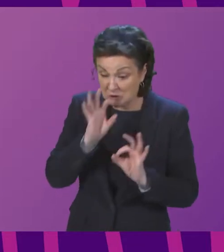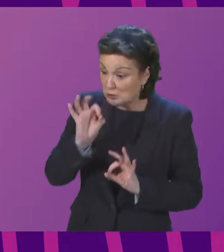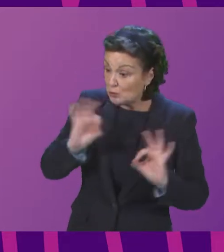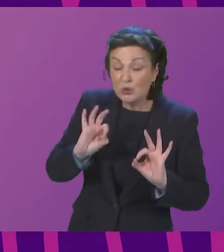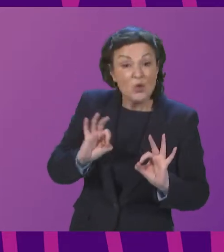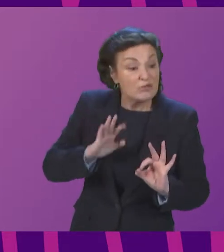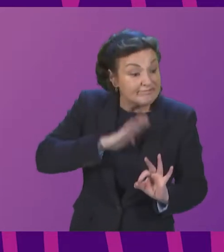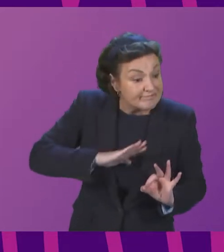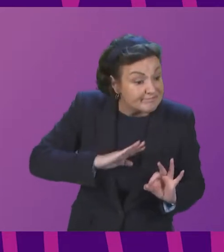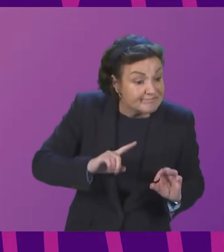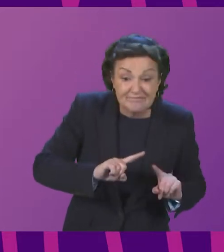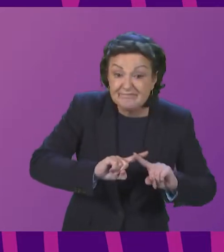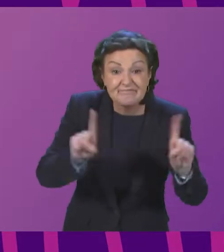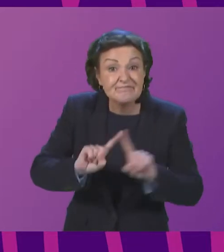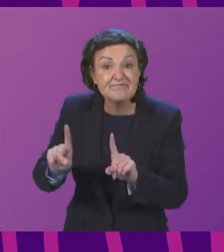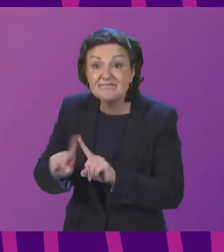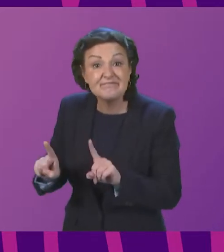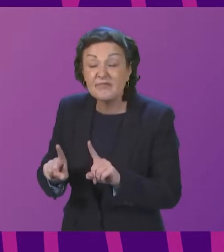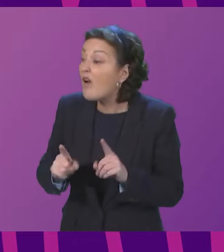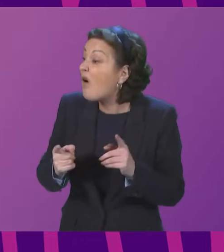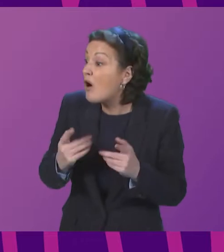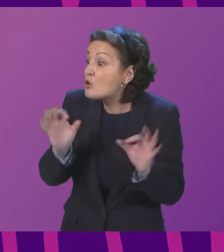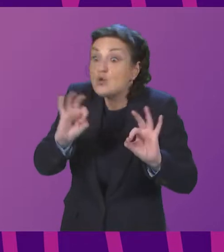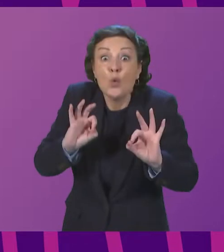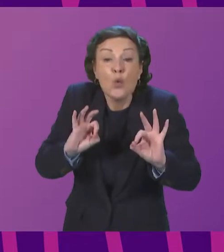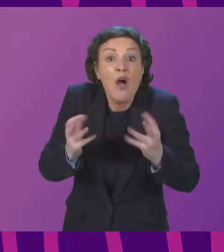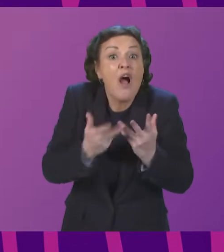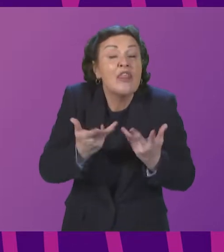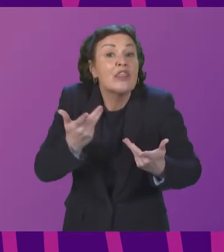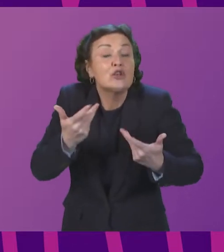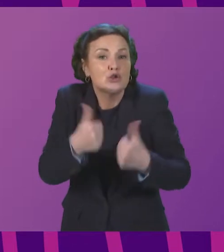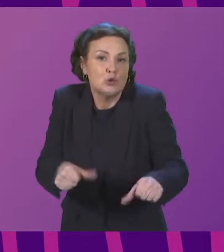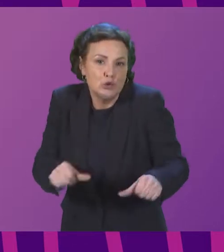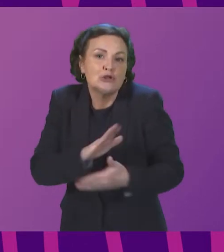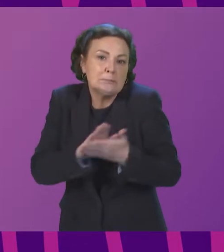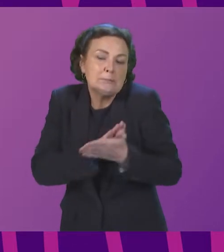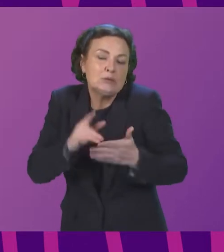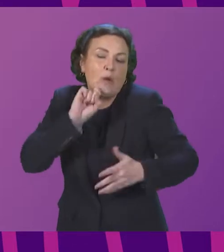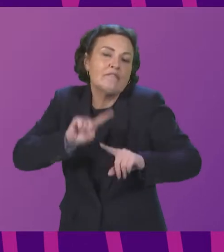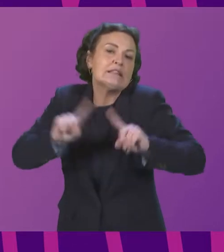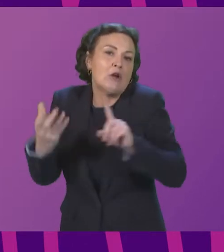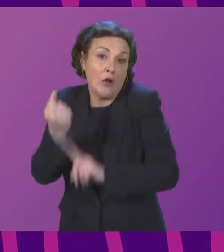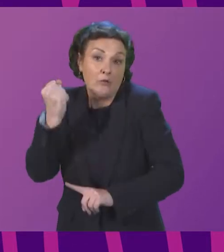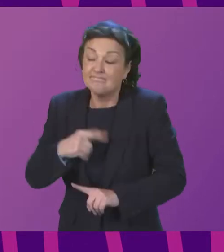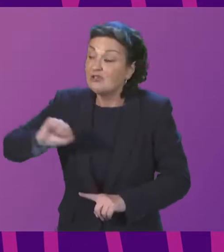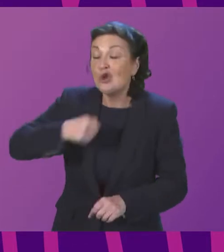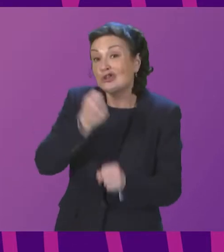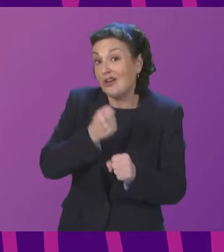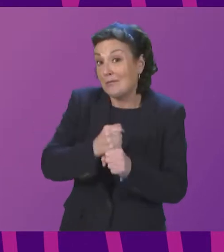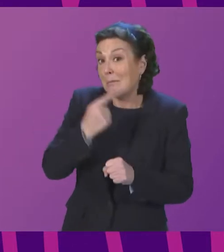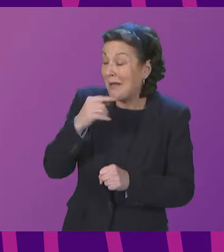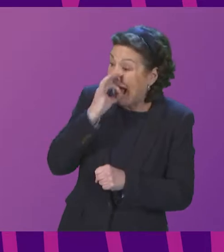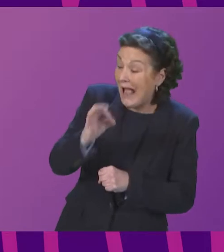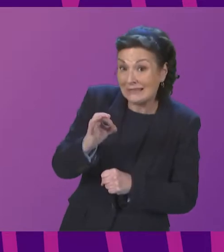alternative as opposed to no other satisfactory solution is likely to lead to a different outcome the scottish government sought advice from nature